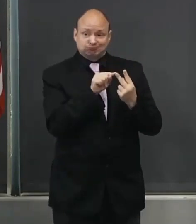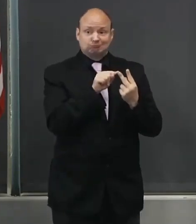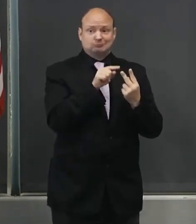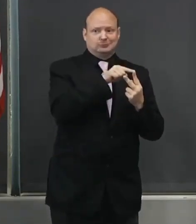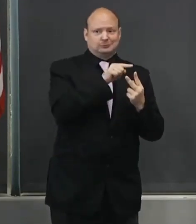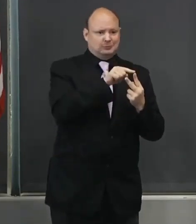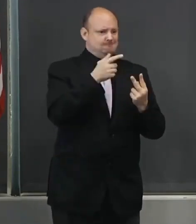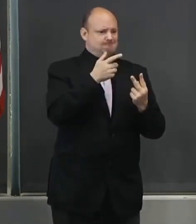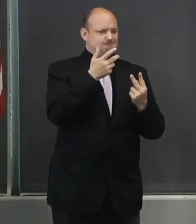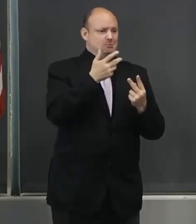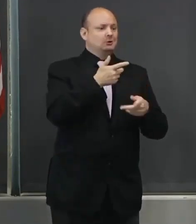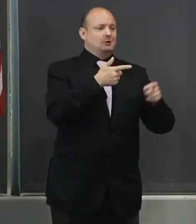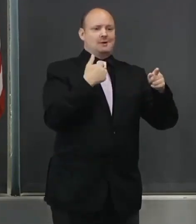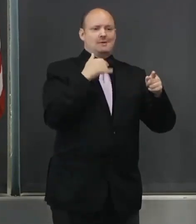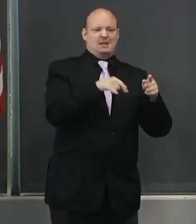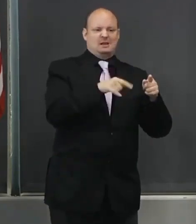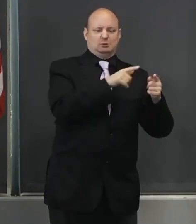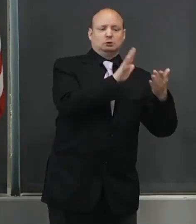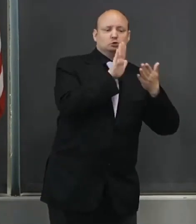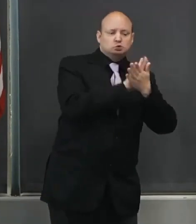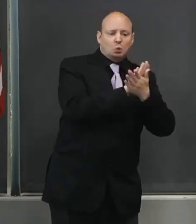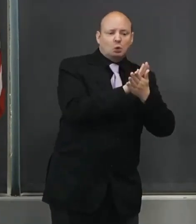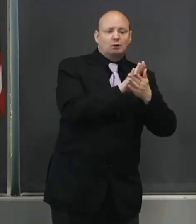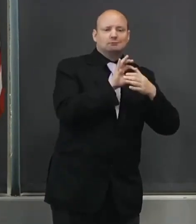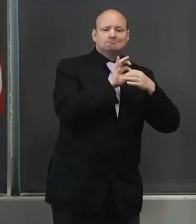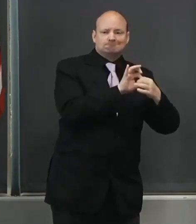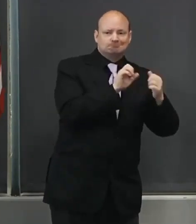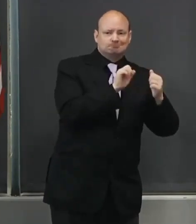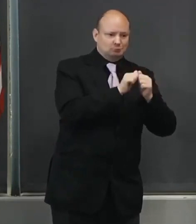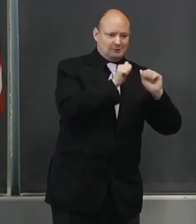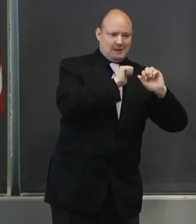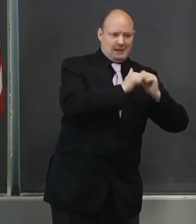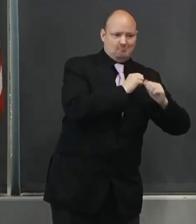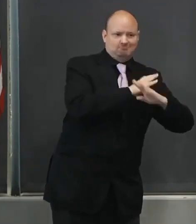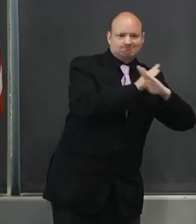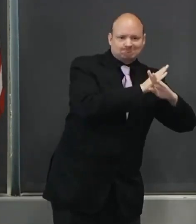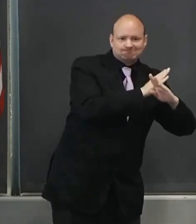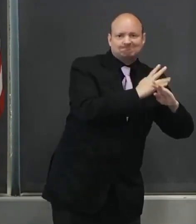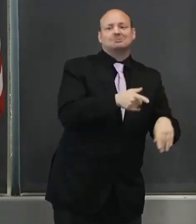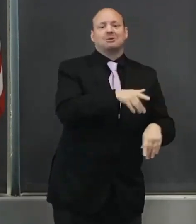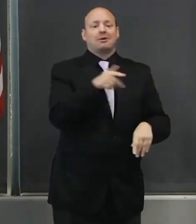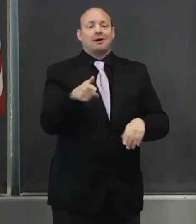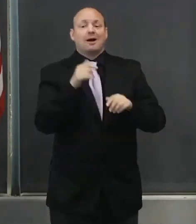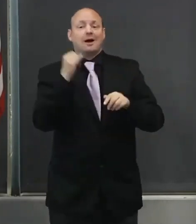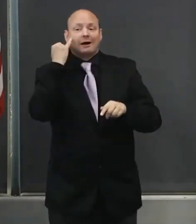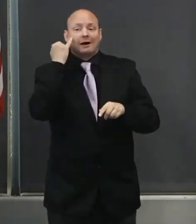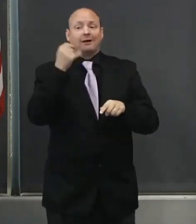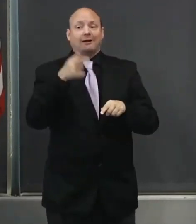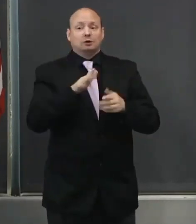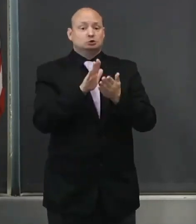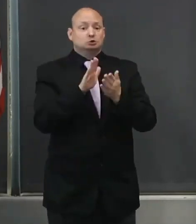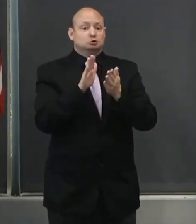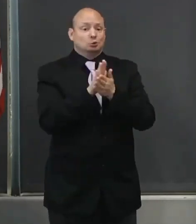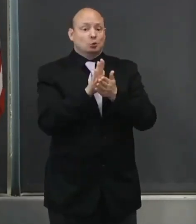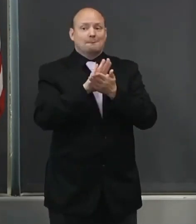And we need to be cautious so that schools don't become places where the virus spreads.